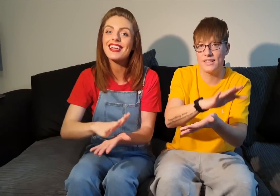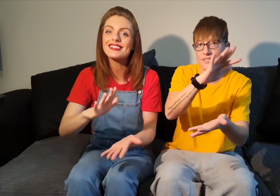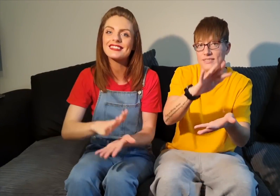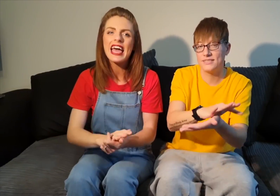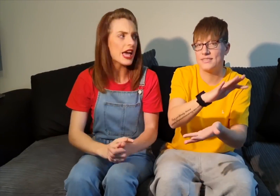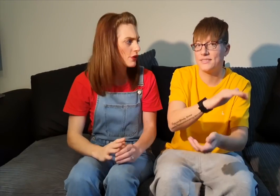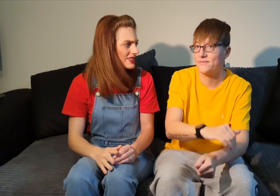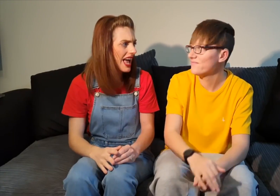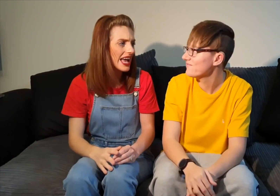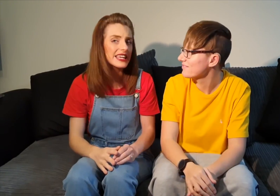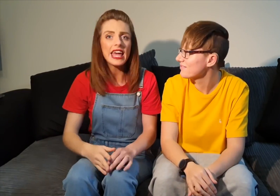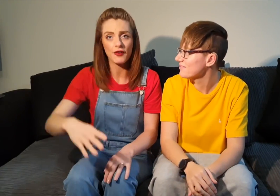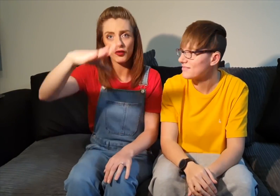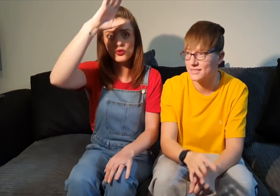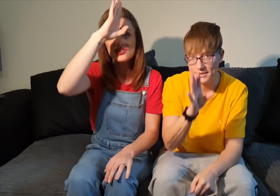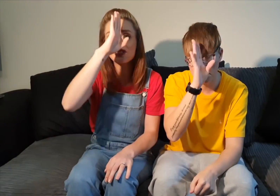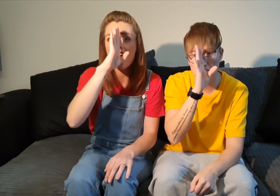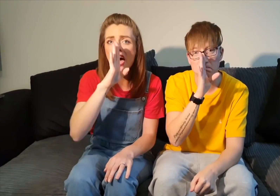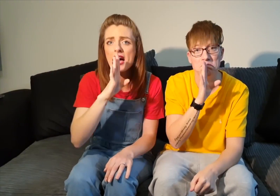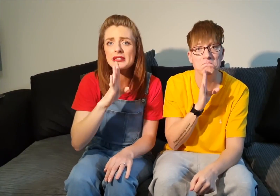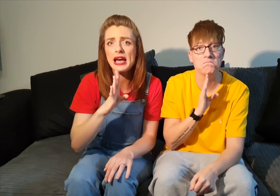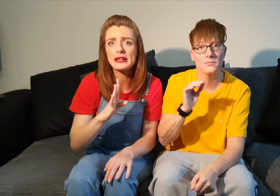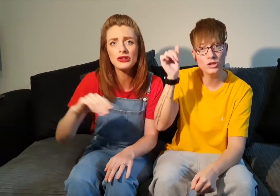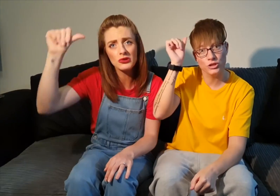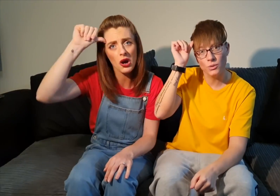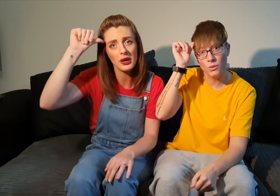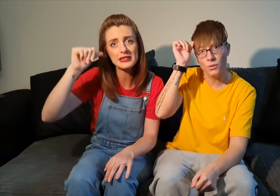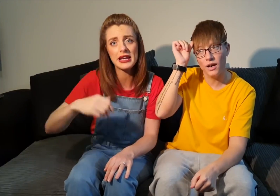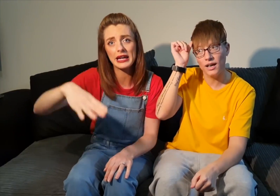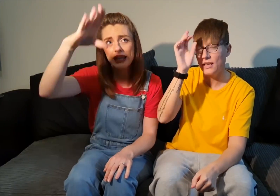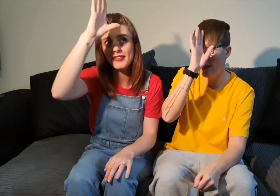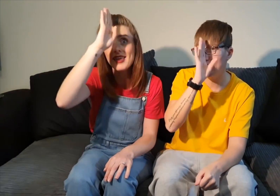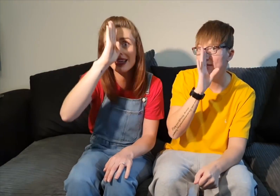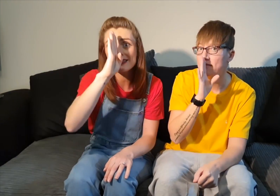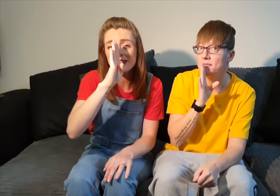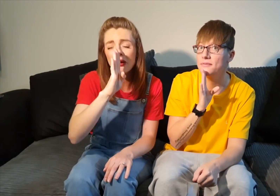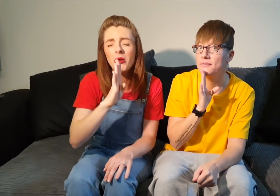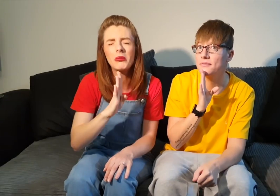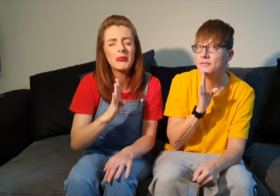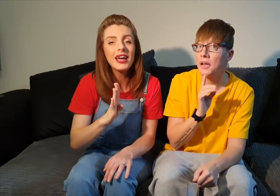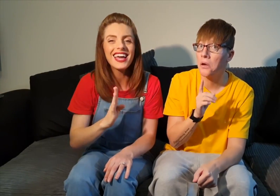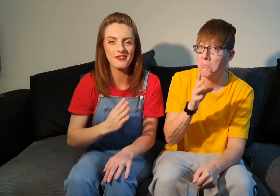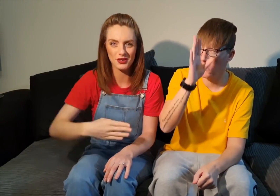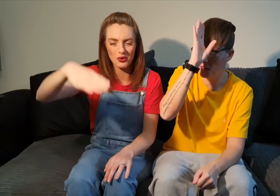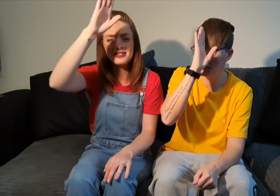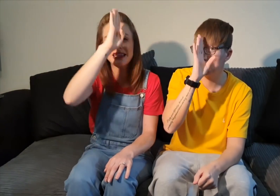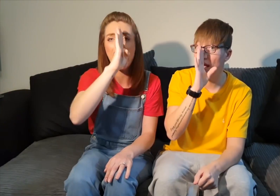this if you're sad if you're sad and you know it sign like this if you're sad